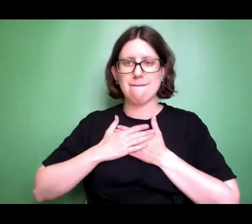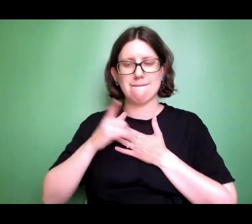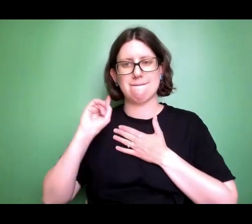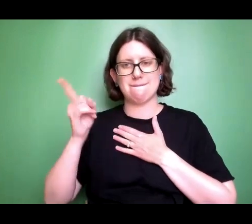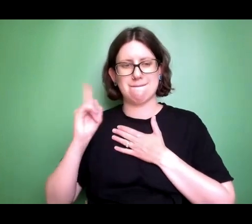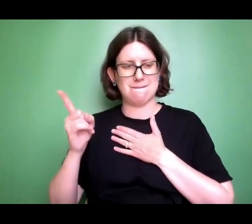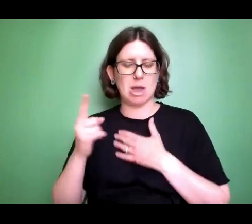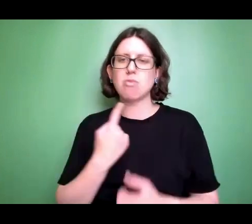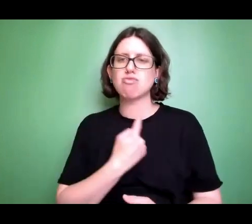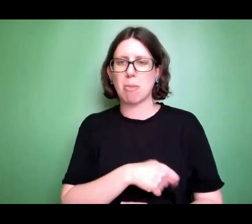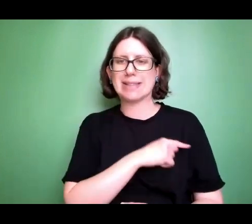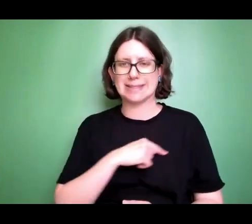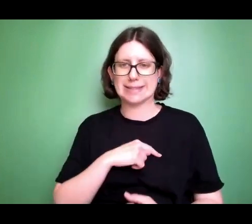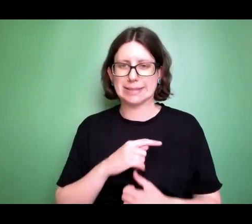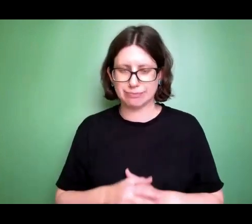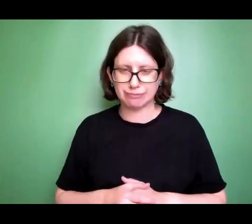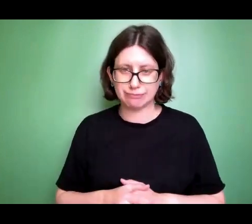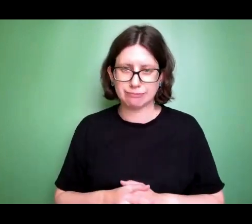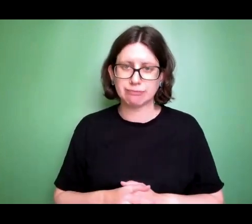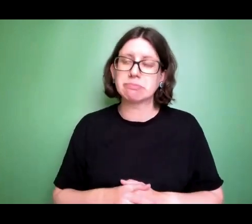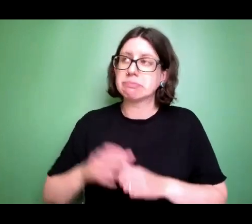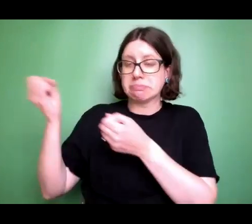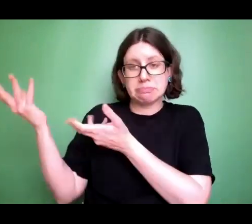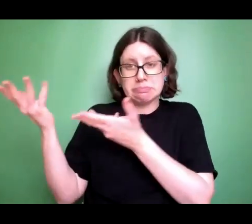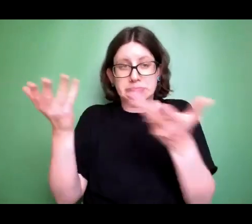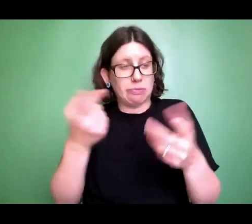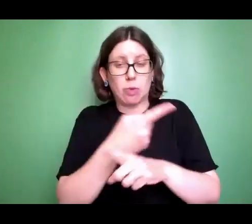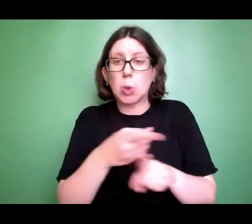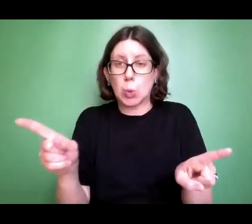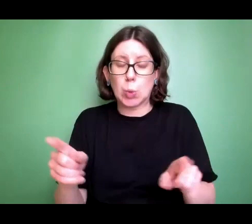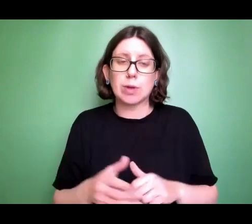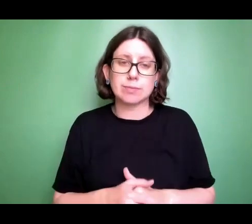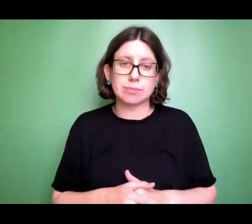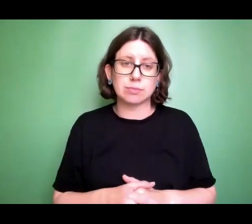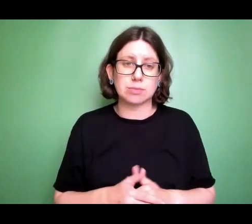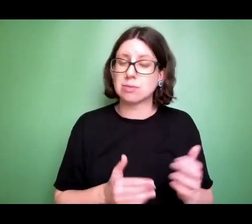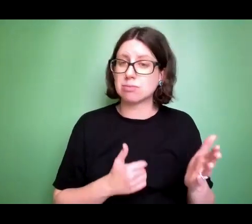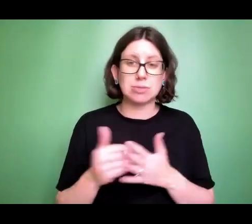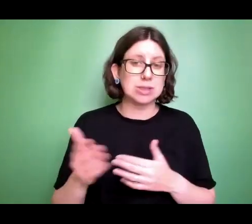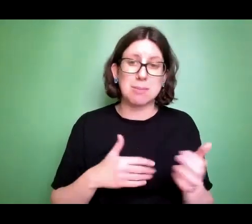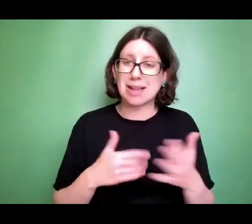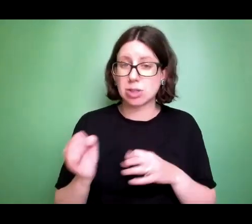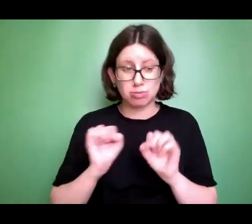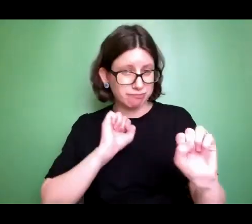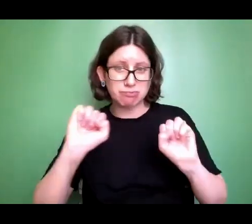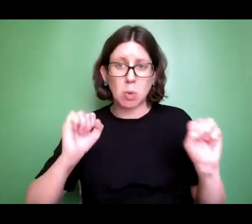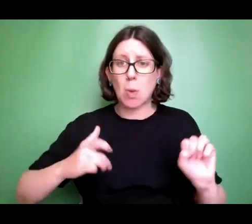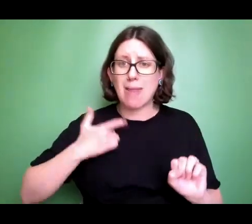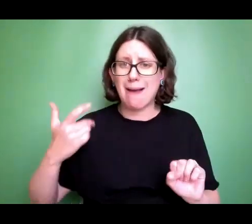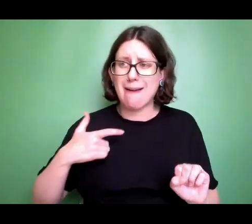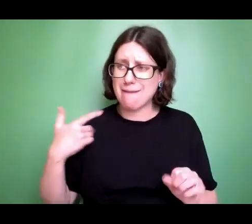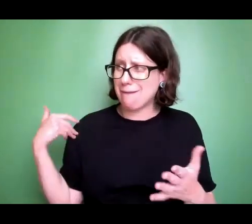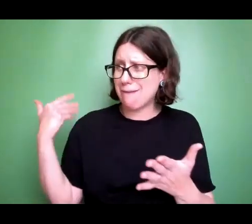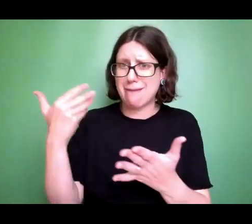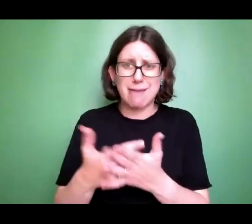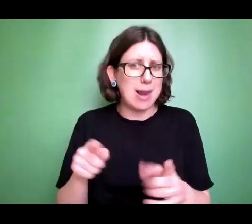promises that this is for you. No matter how you've come here today, you can receive